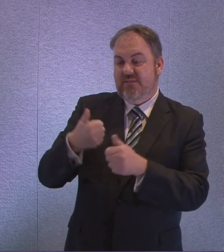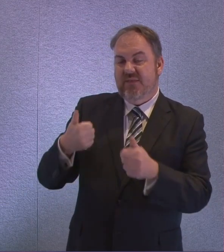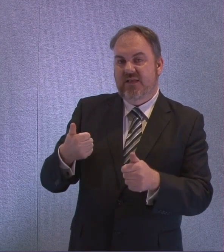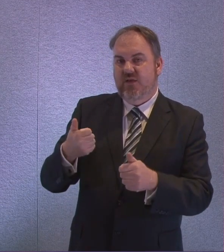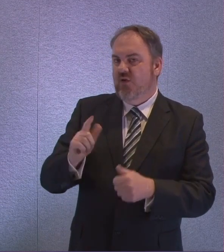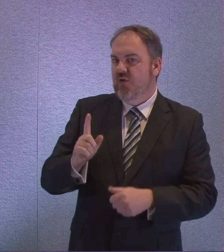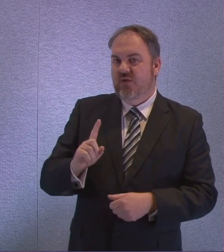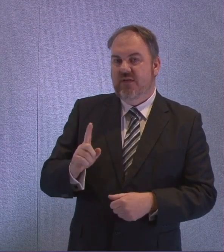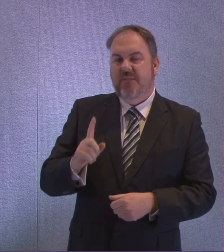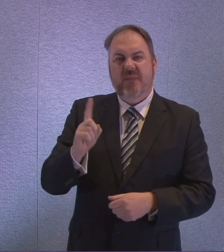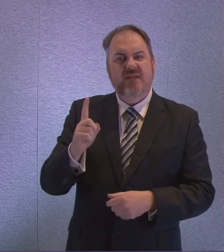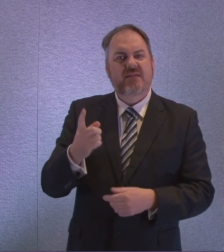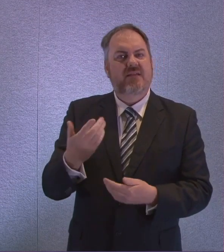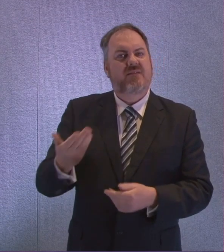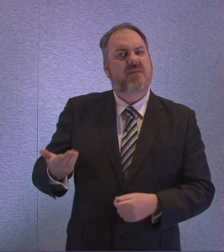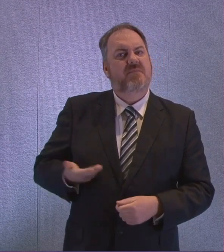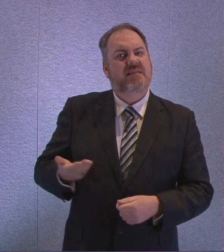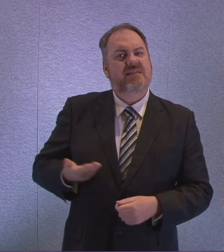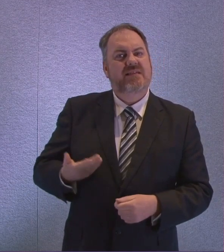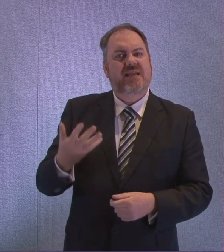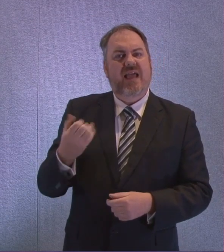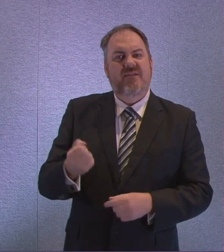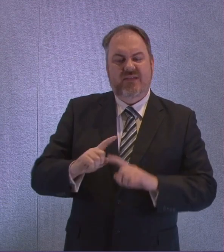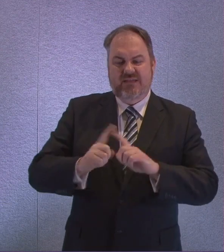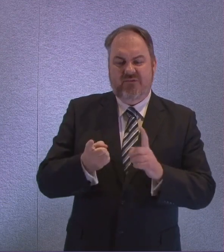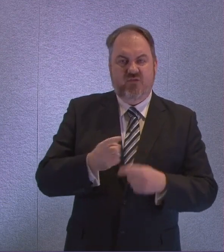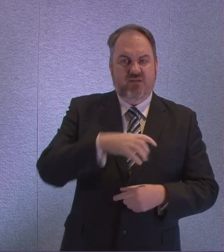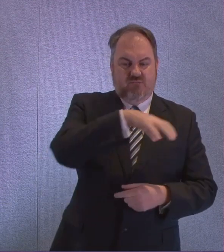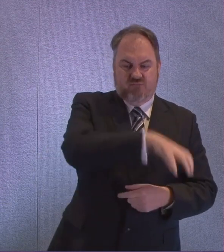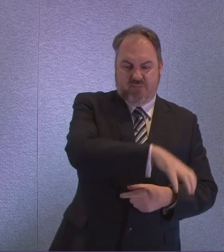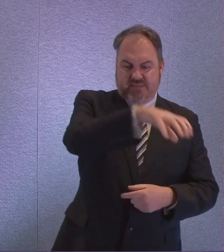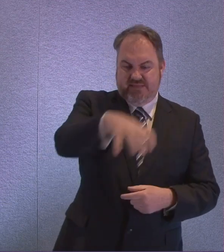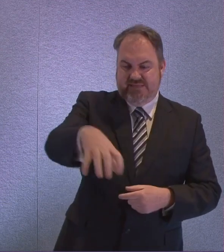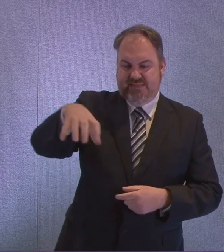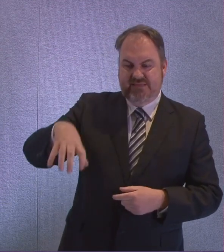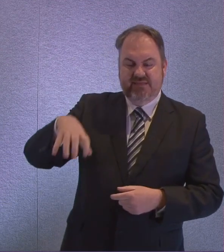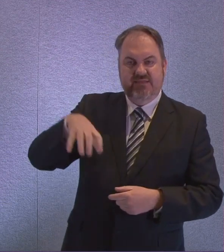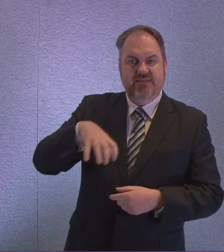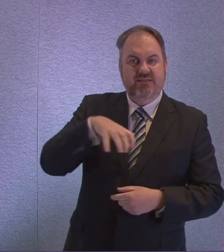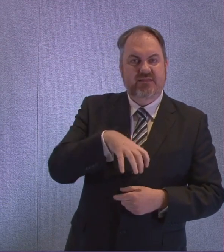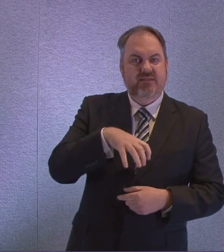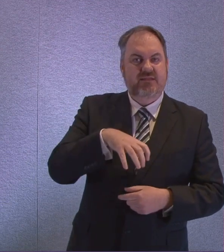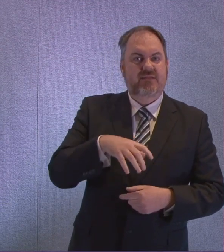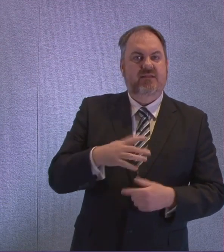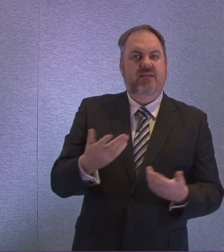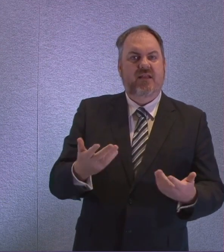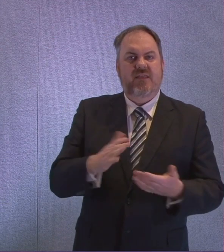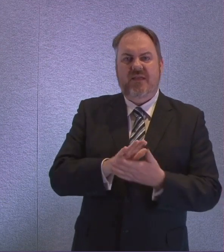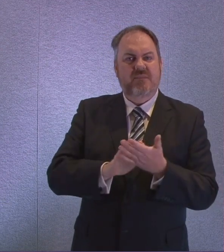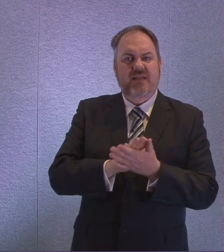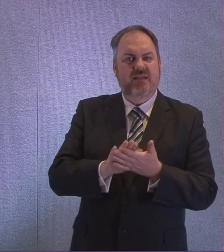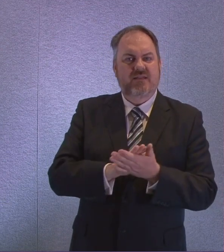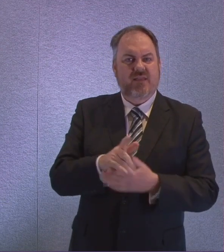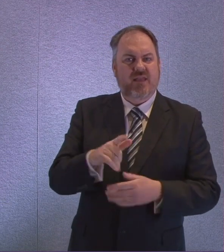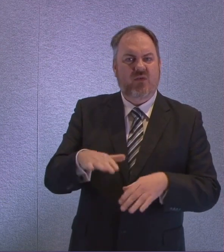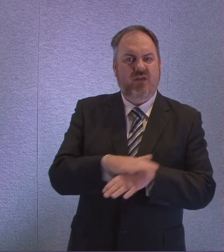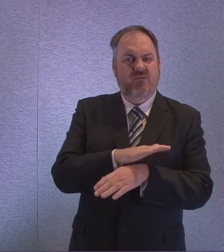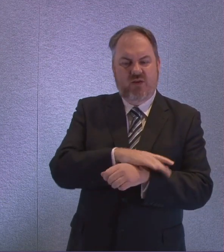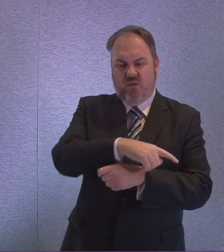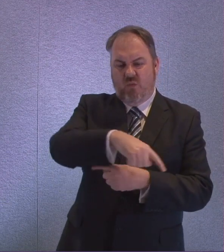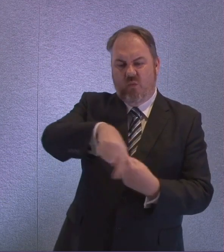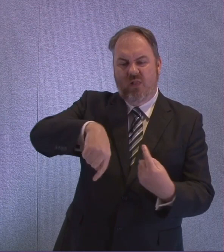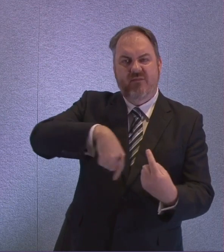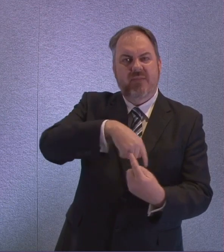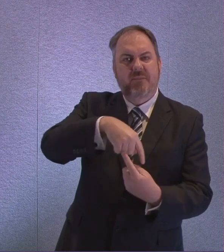Scotland with more than one outlet at a huge disadvantage compared to those in England and Wales. First Minister, businesses in our high